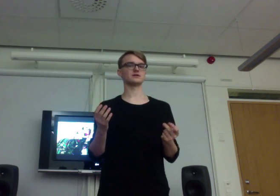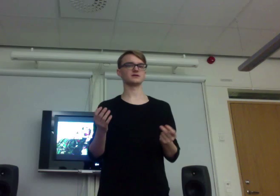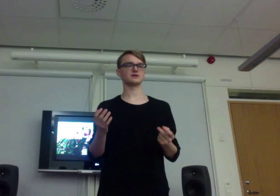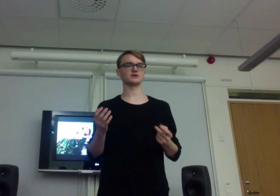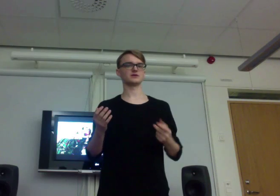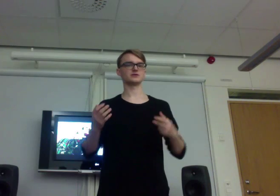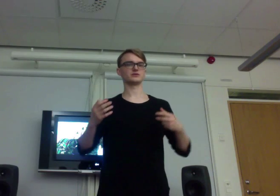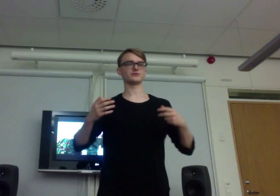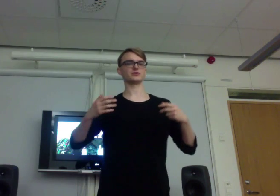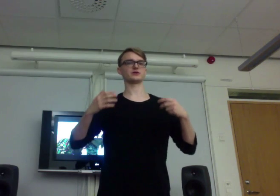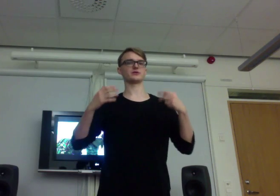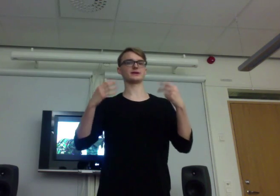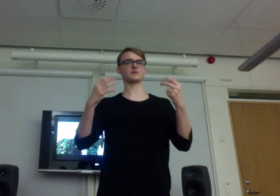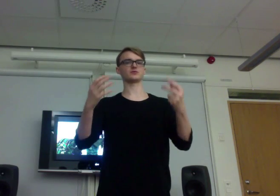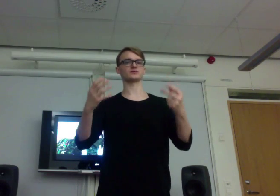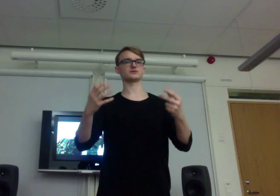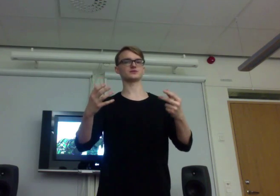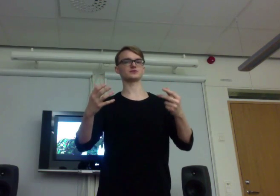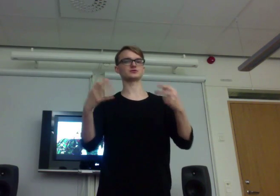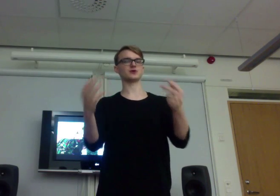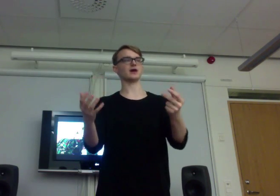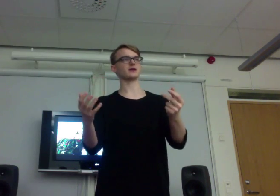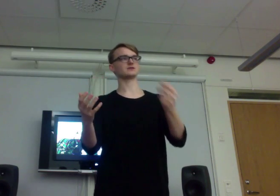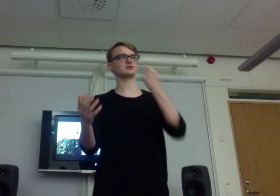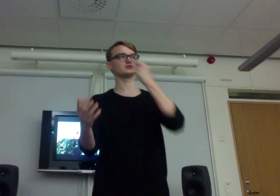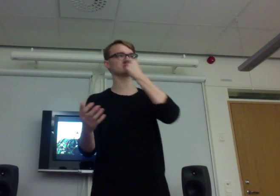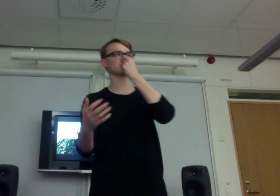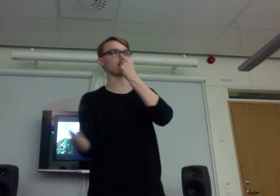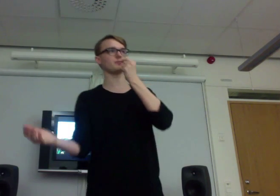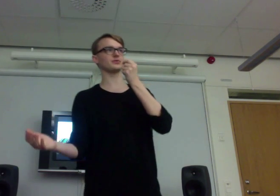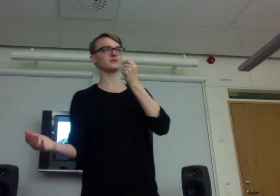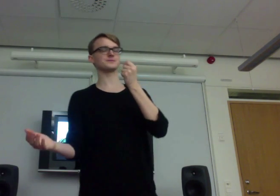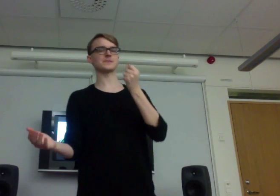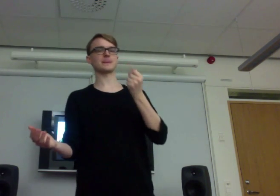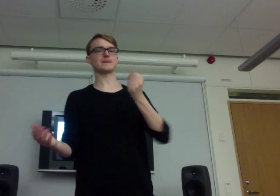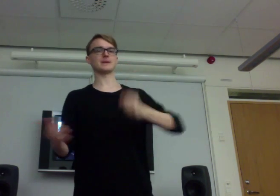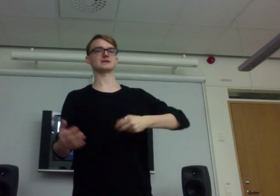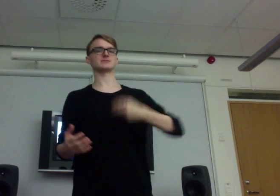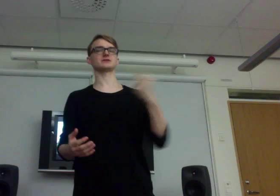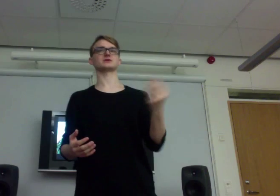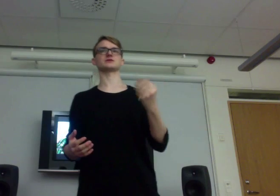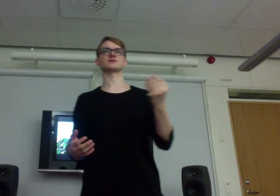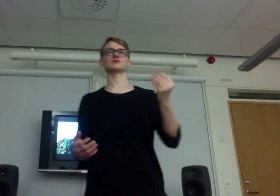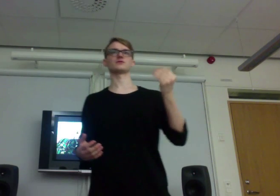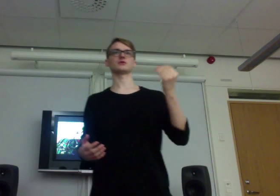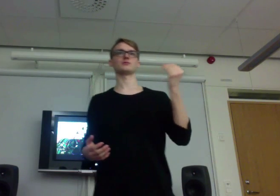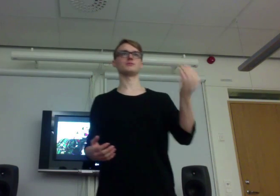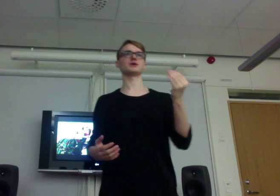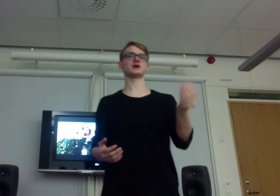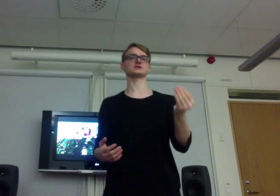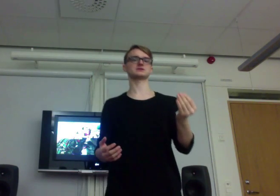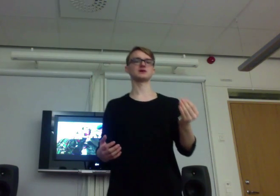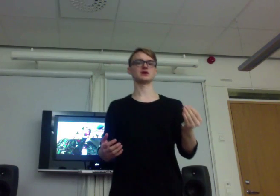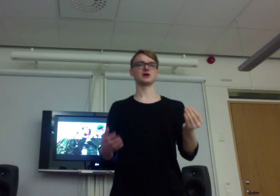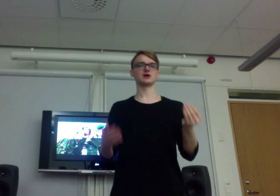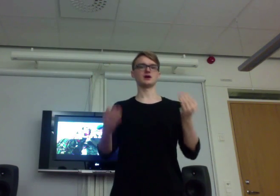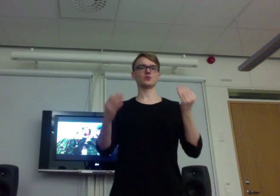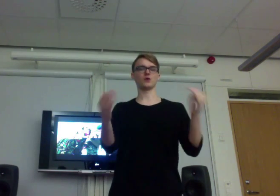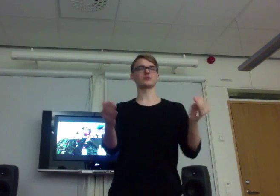So, we really want to try to use LARP as a method. Because one thing